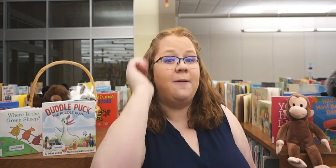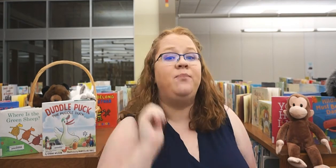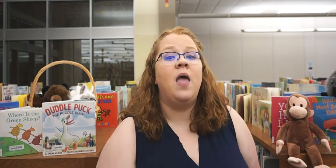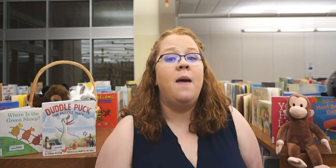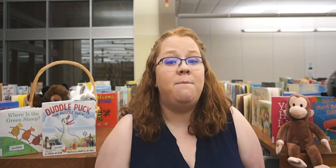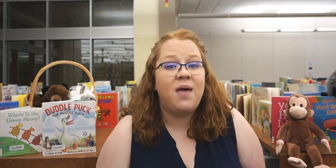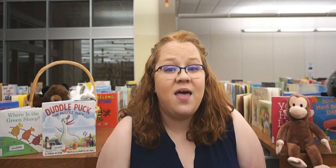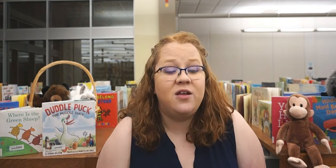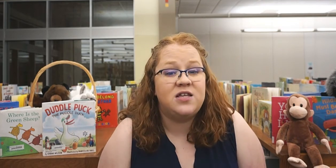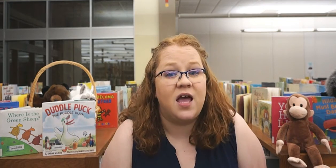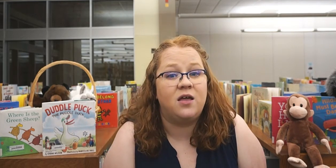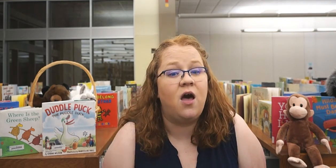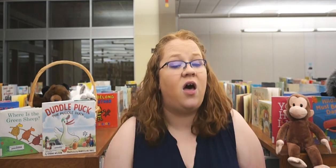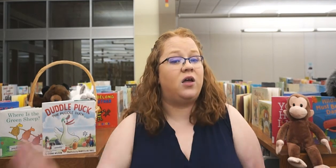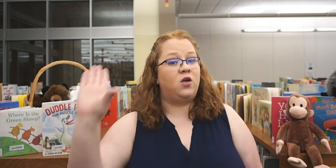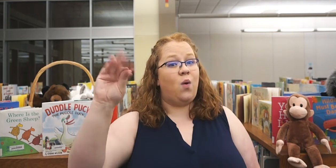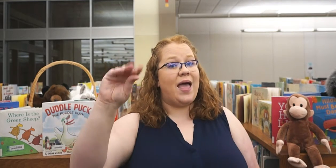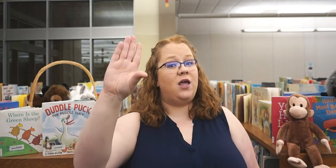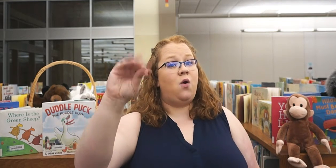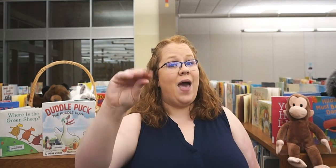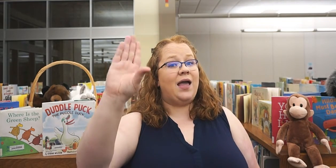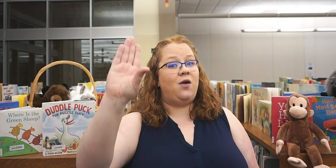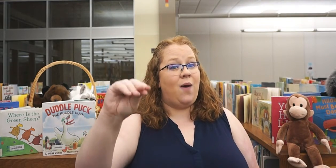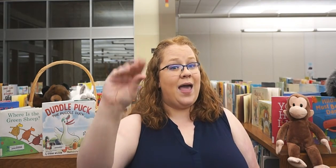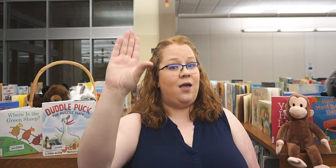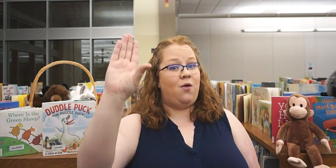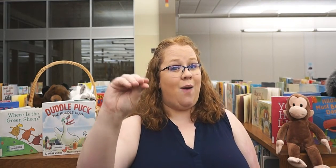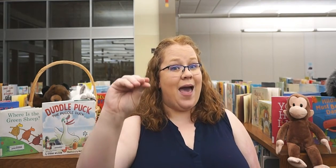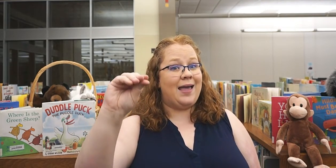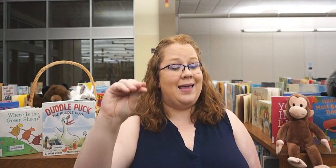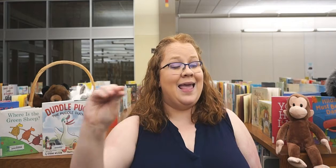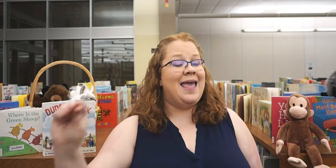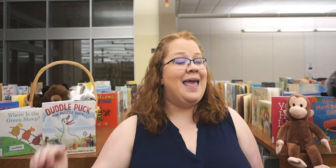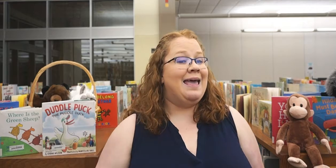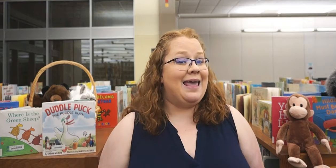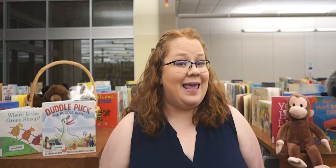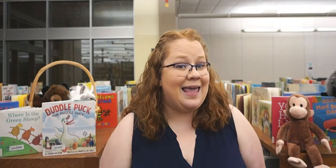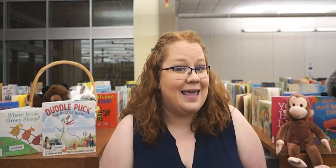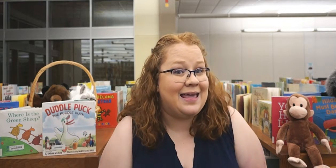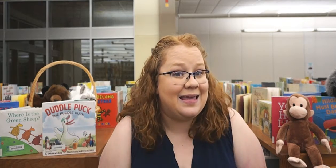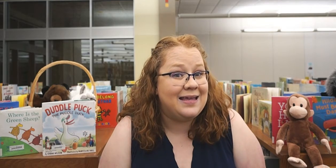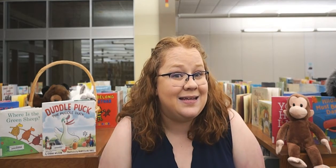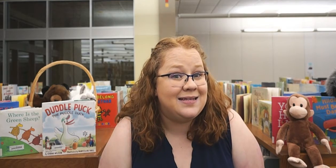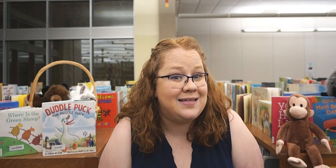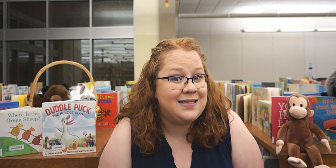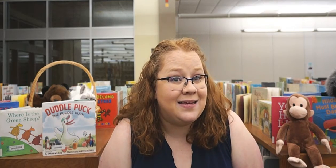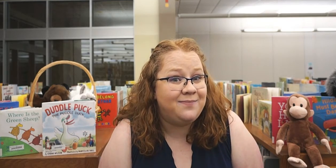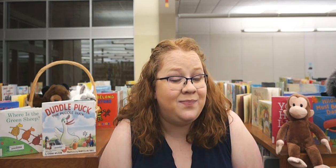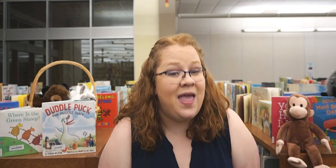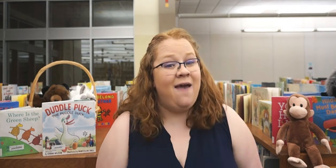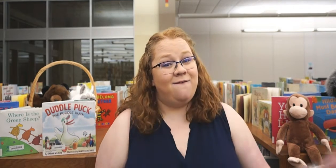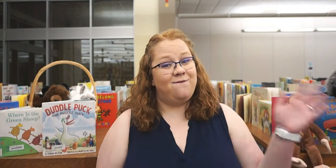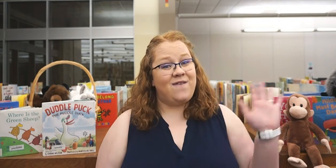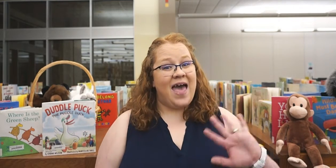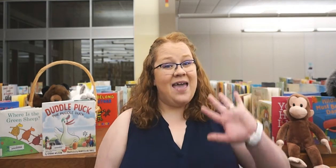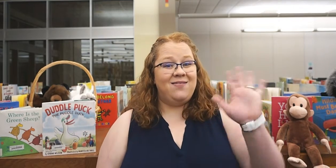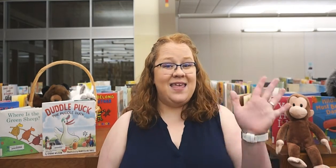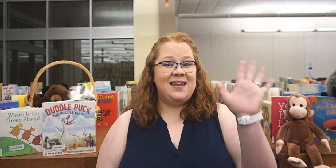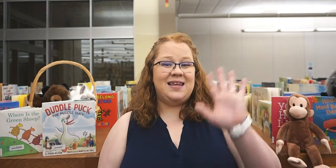Mother Duck called quack, quack, quack, quack, and five Little